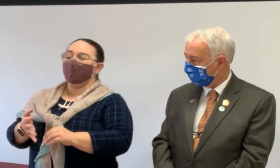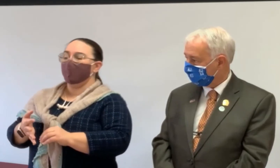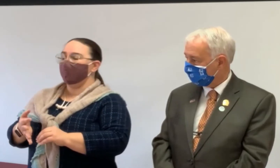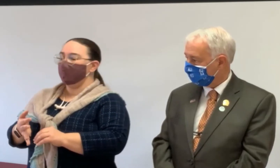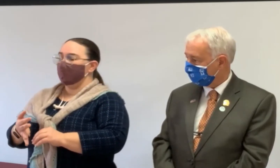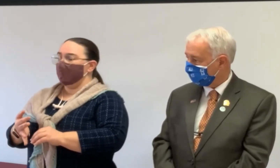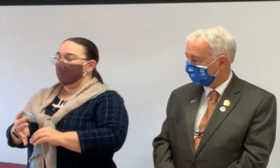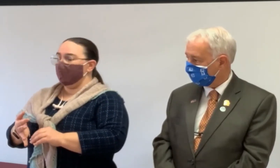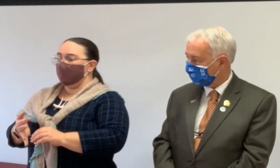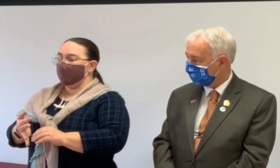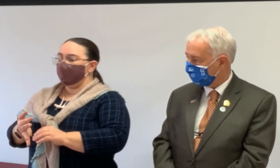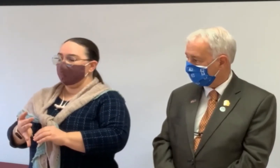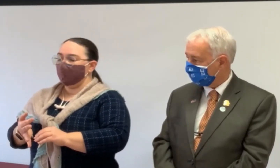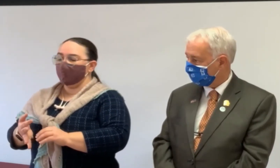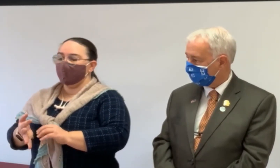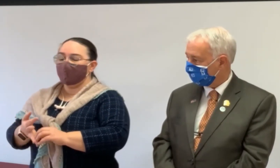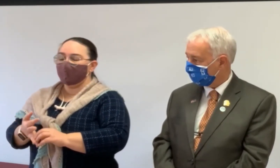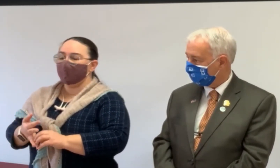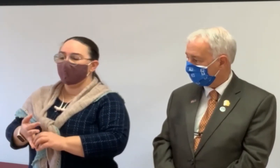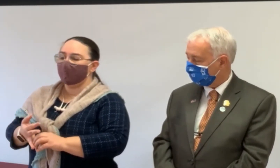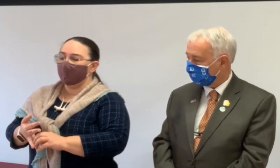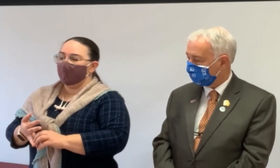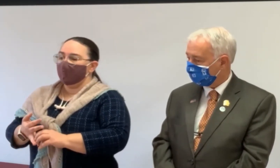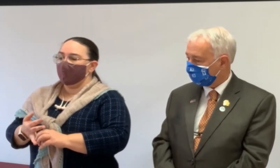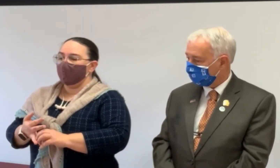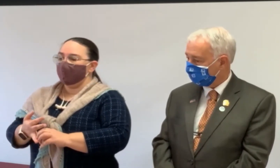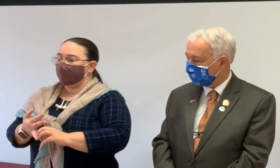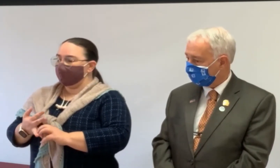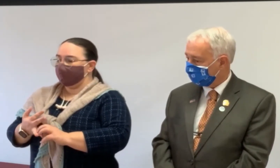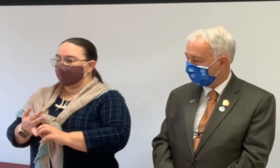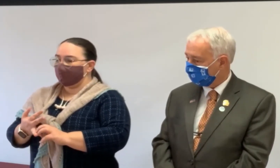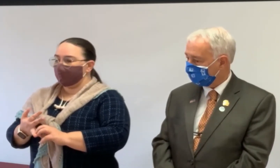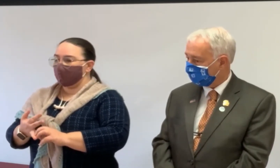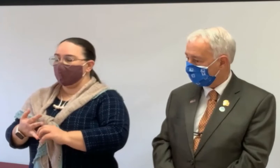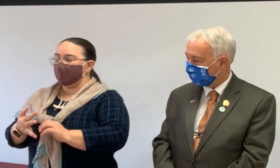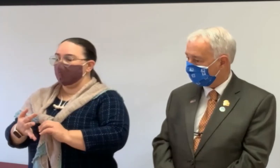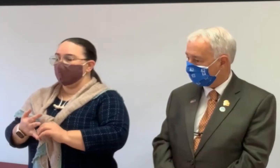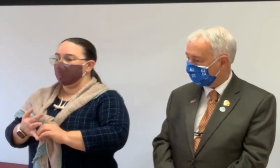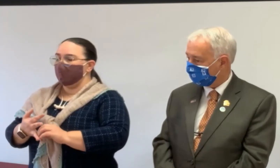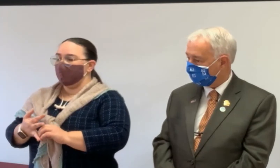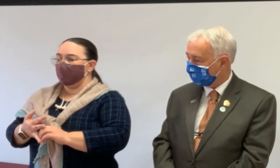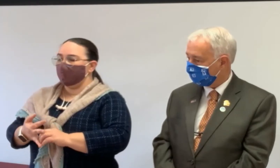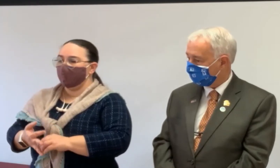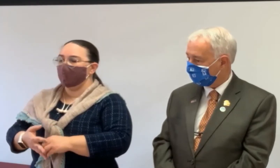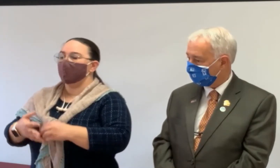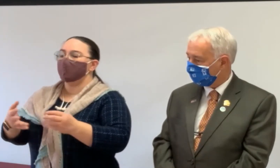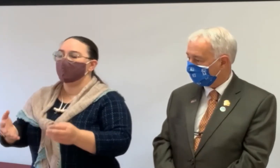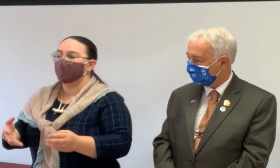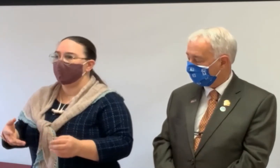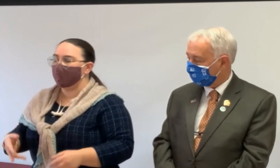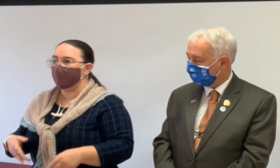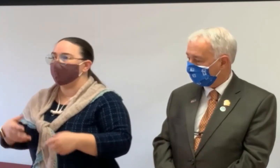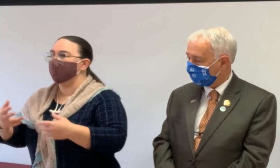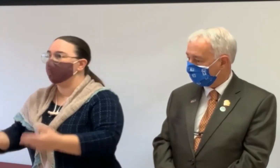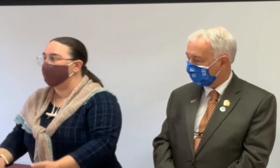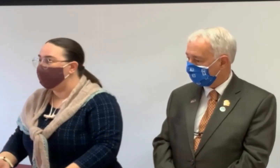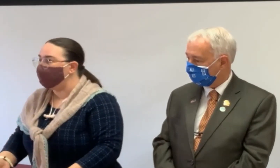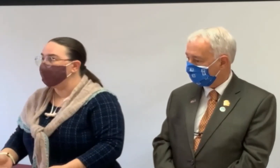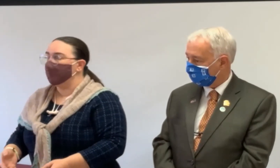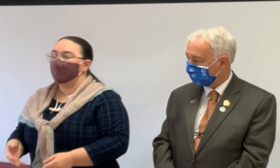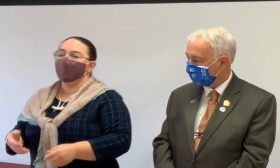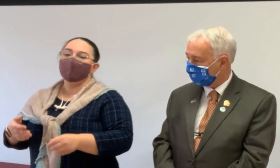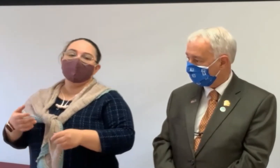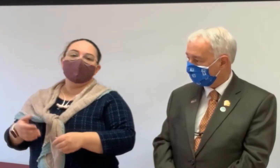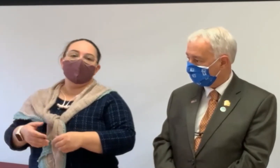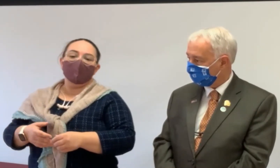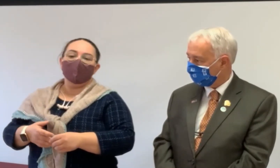You can have, um, you know, sensors that, um, that, that, um, that alert somebody if you fall.